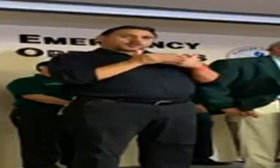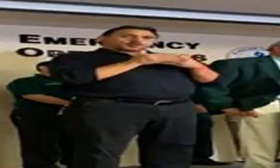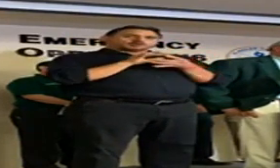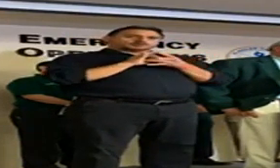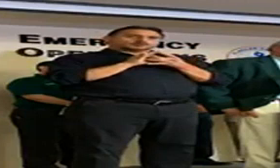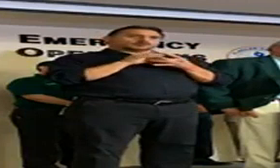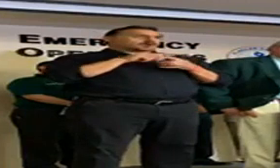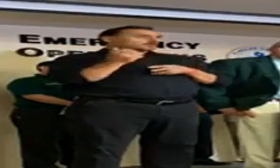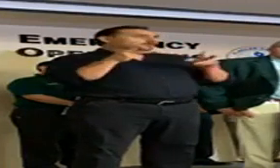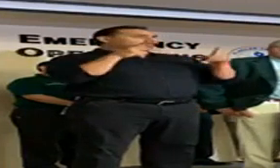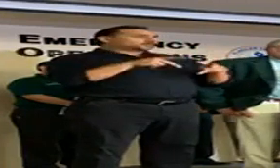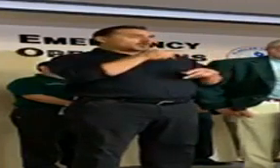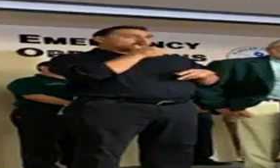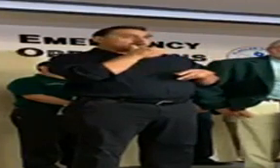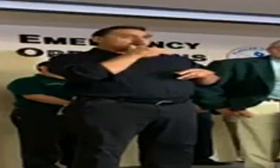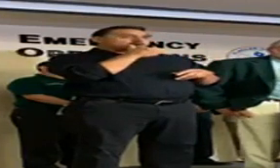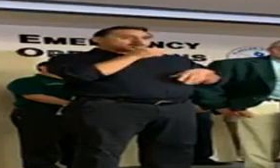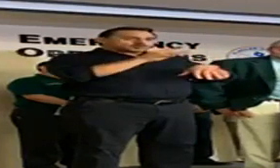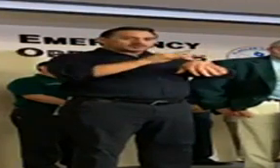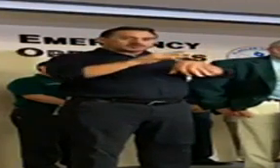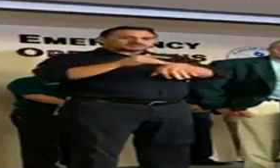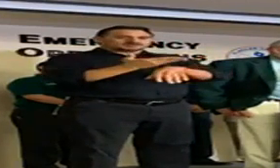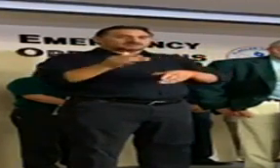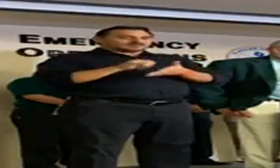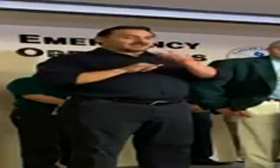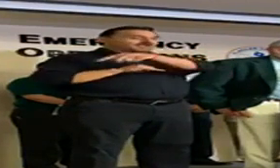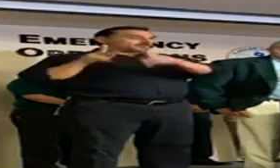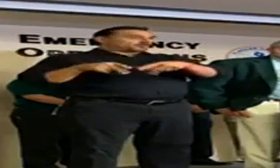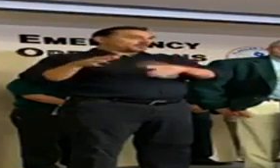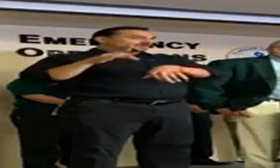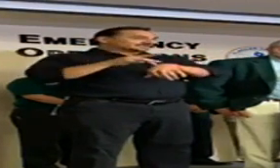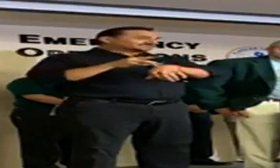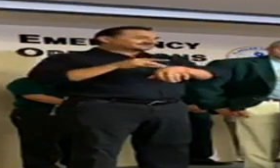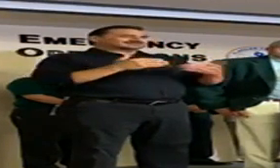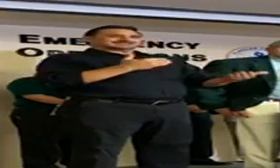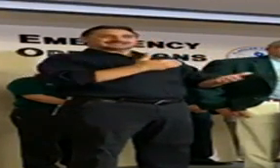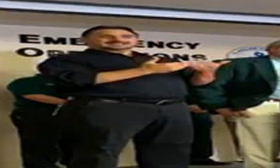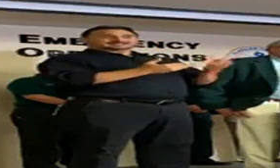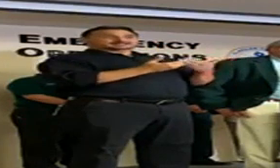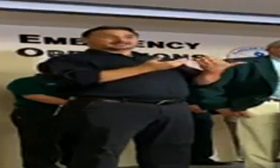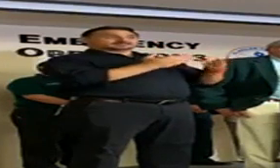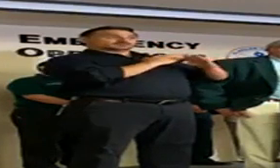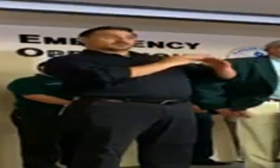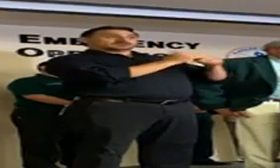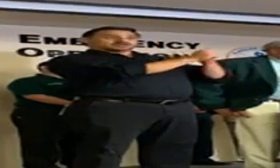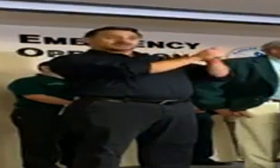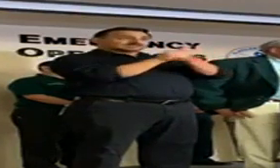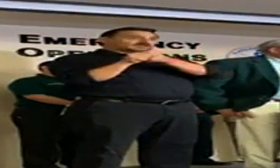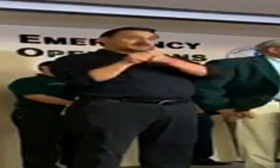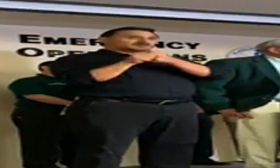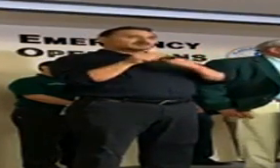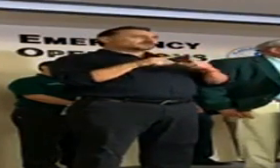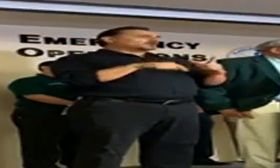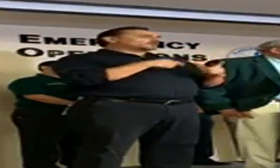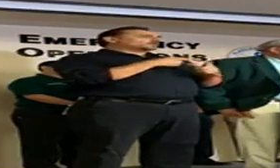someone else or handling something that they have handled. It is easy to protect yourself, but when